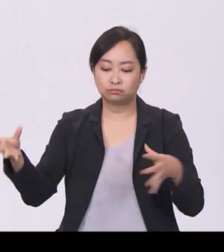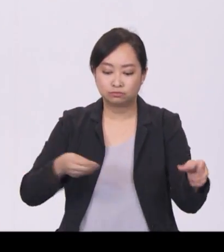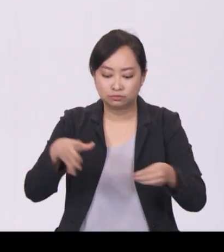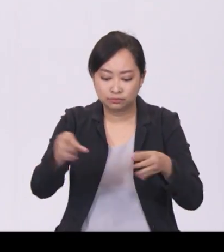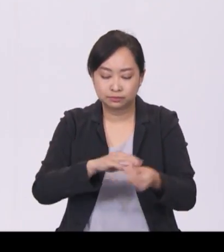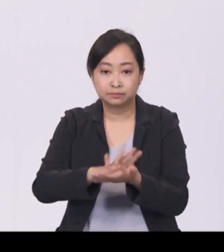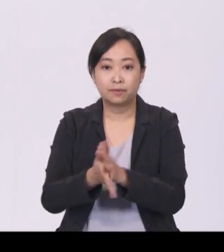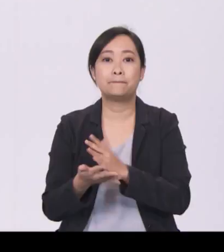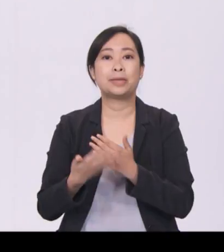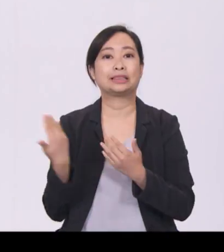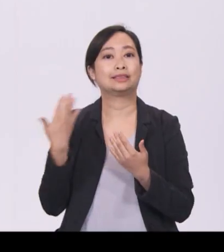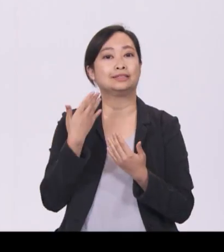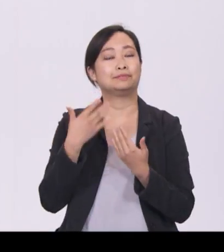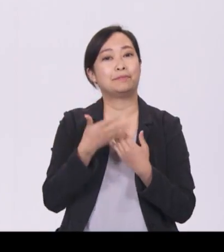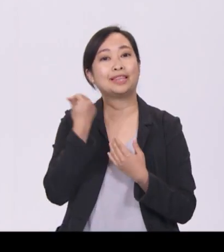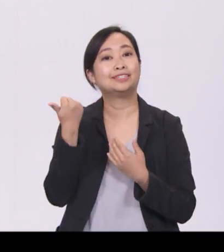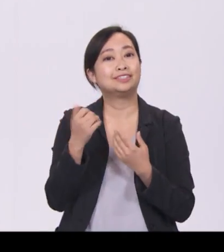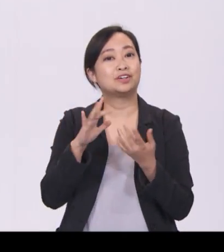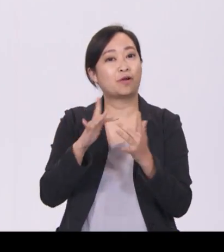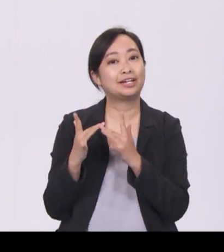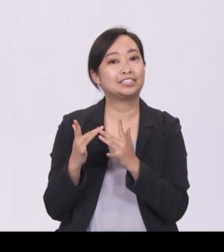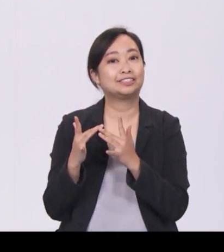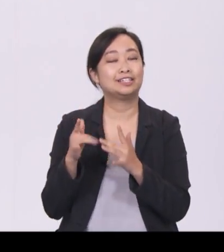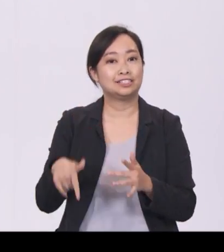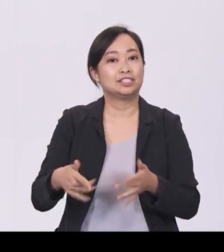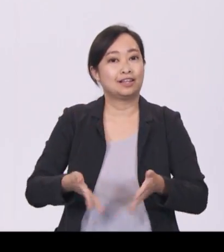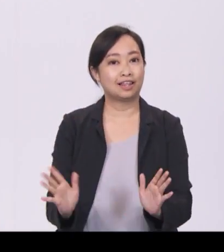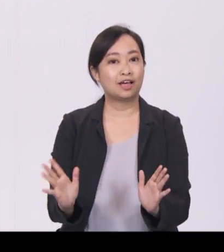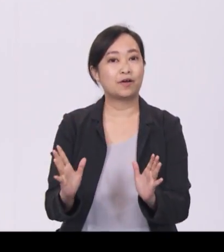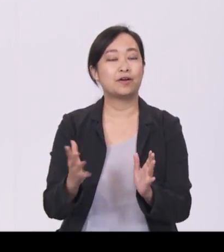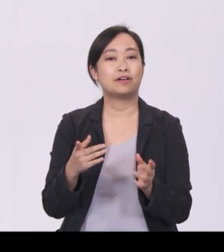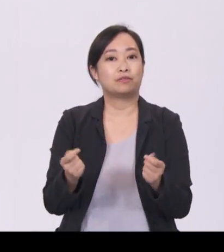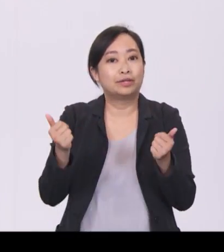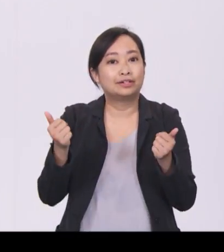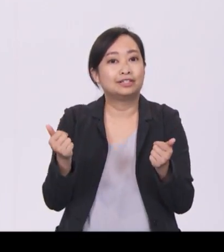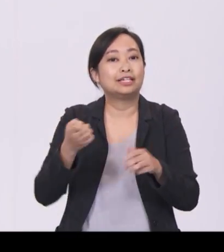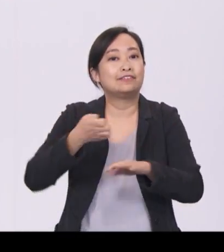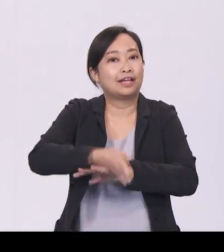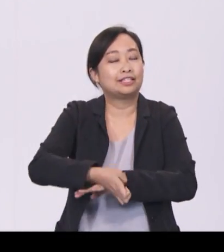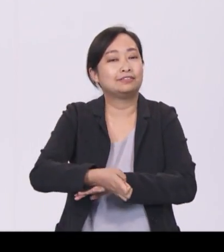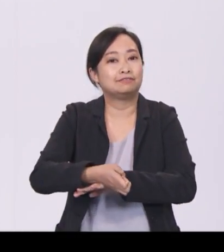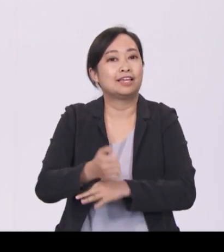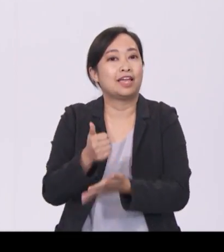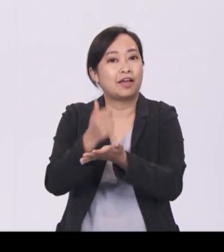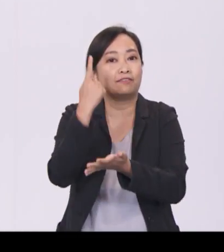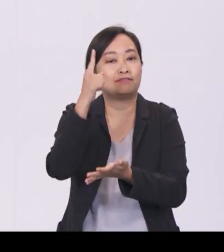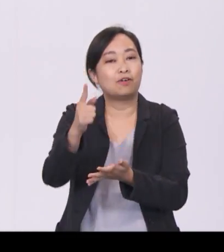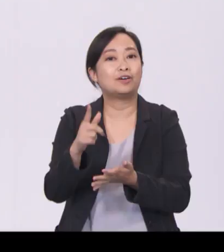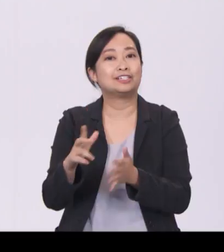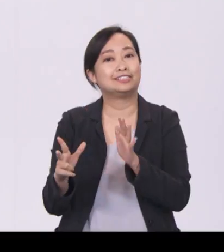These efforts will bring quicker and more effective assistance to our citizens to help them get back on their feet.